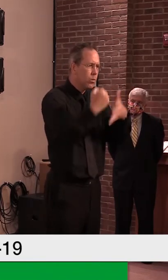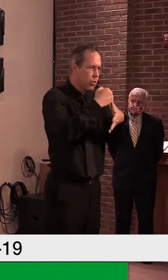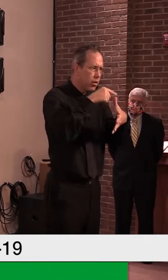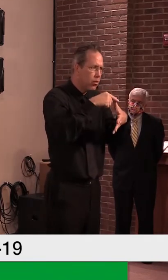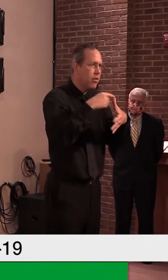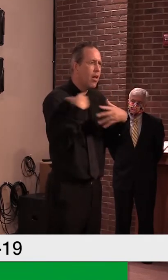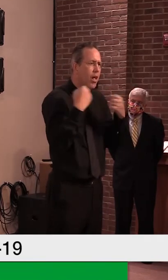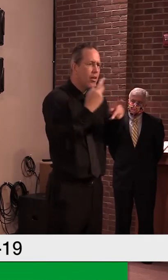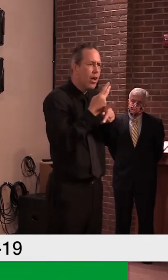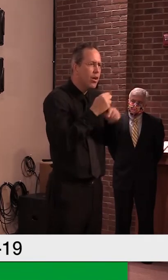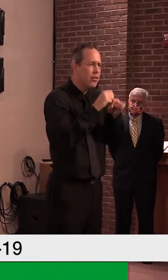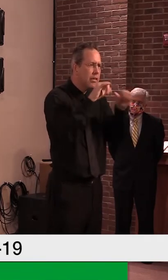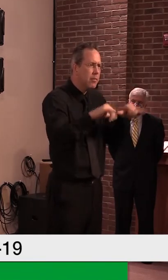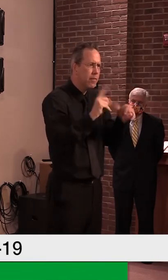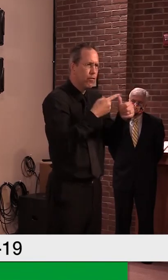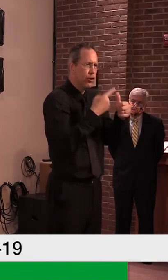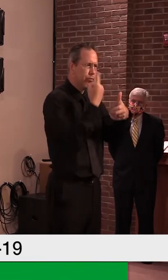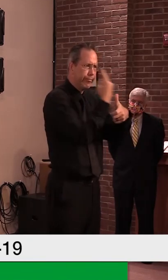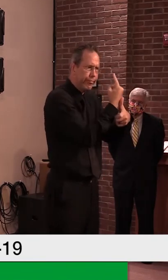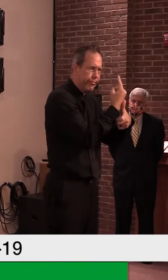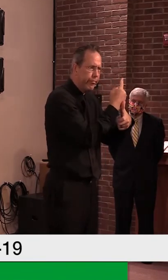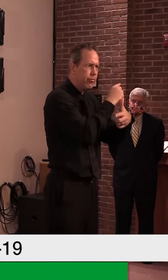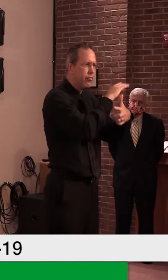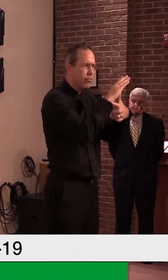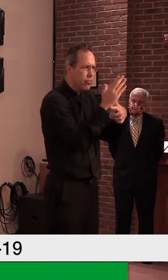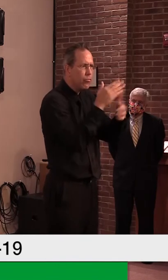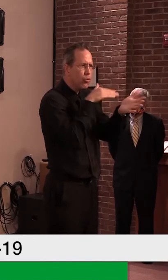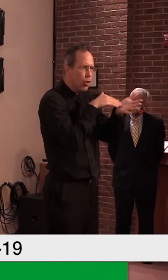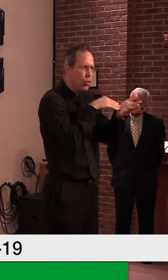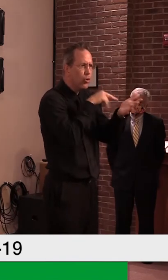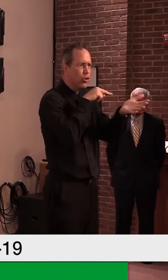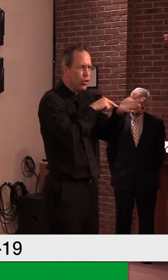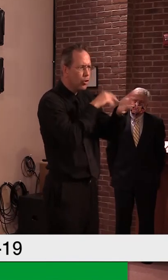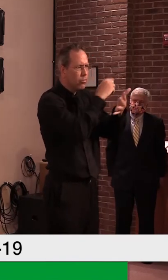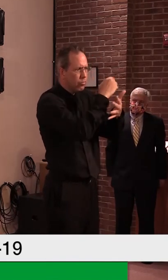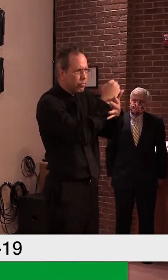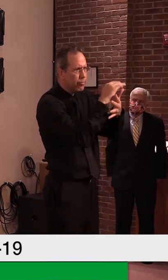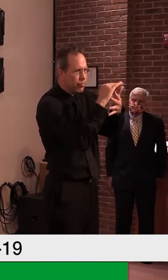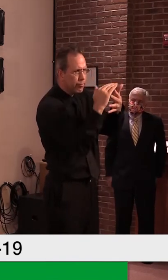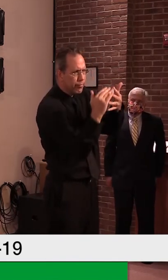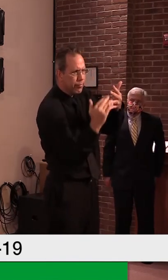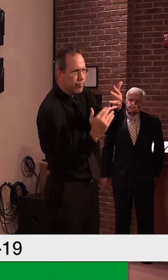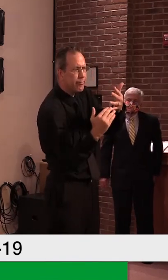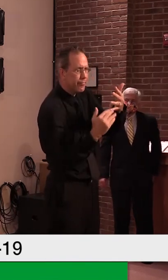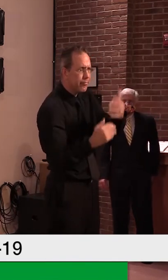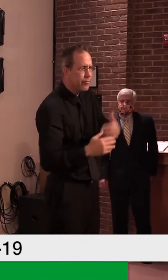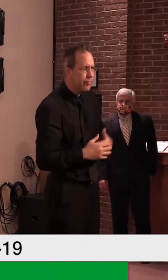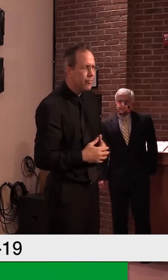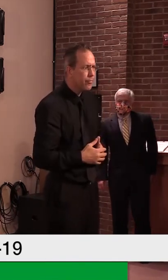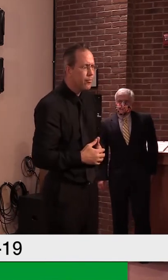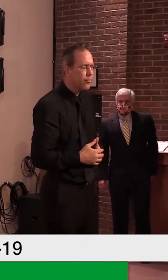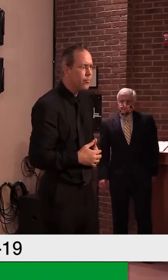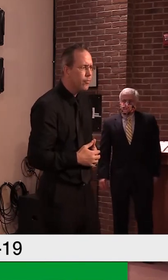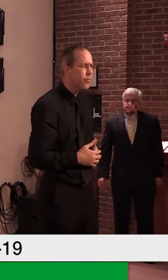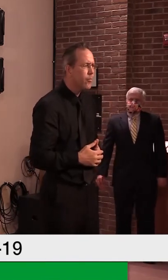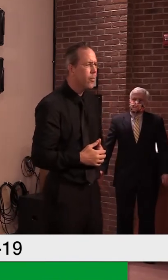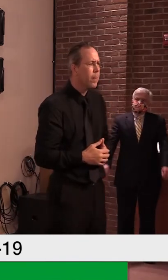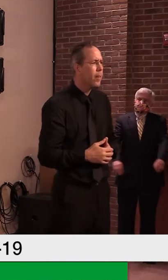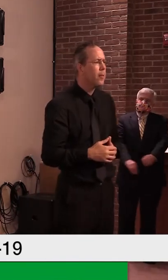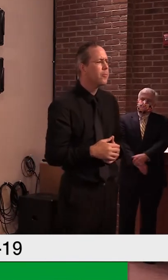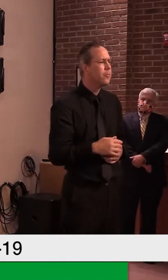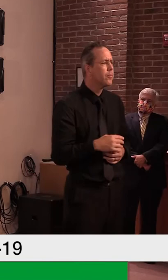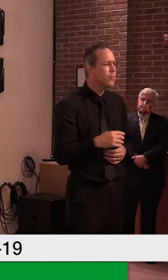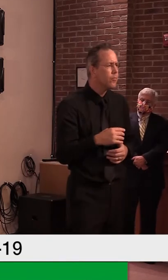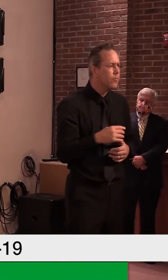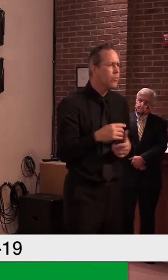hospitals specifically, in terms of making sure that they're advised well about what to obtain for their testing and to what